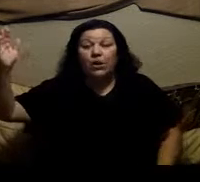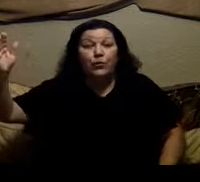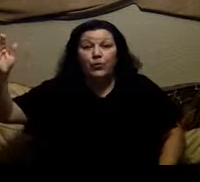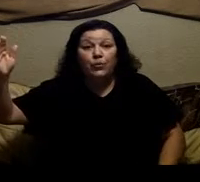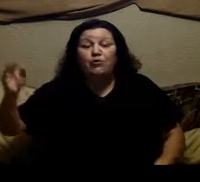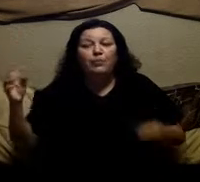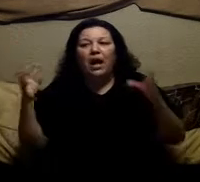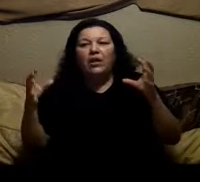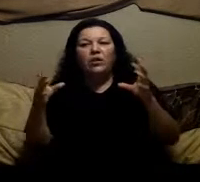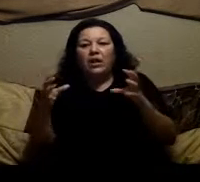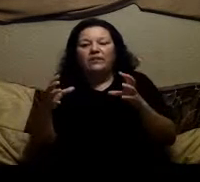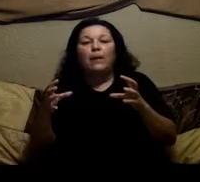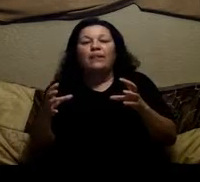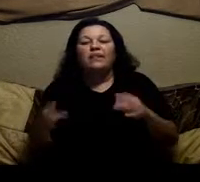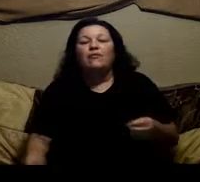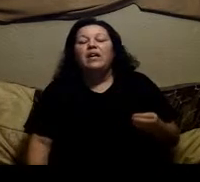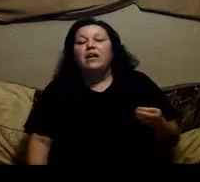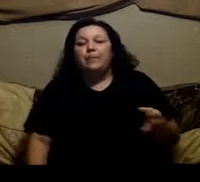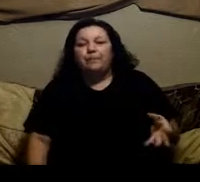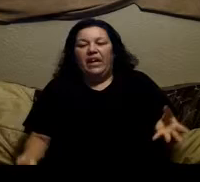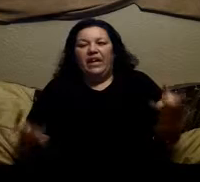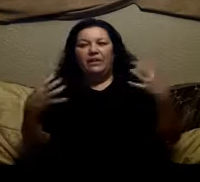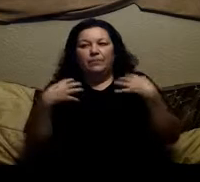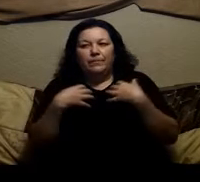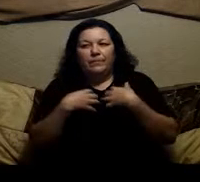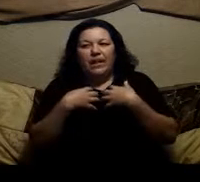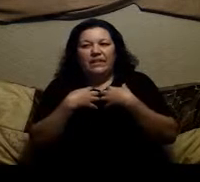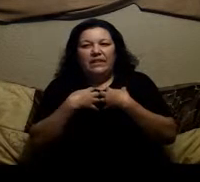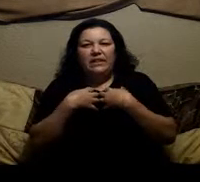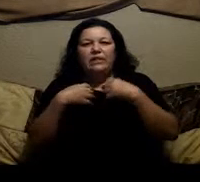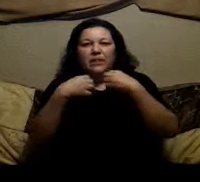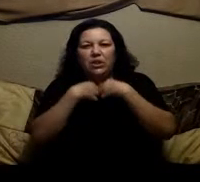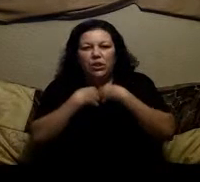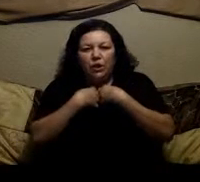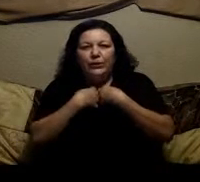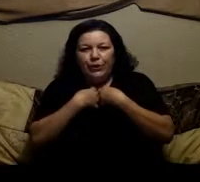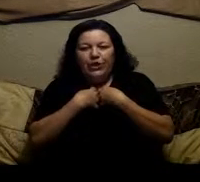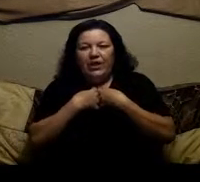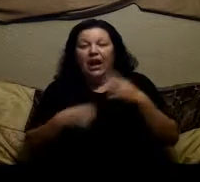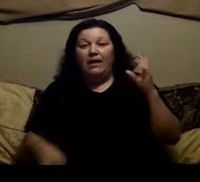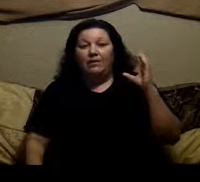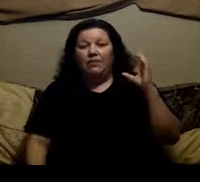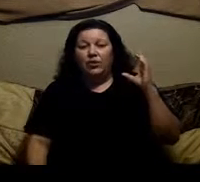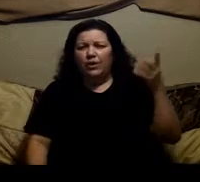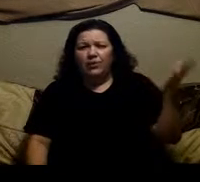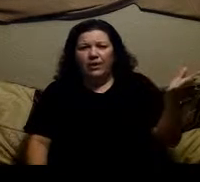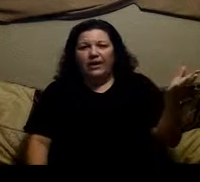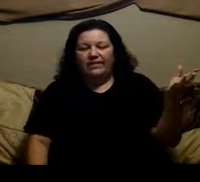would go through the roof but i could not stop myself and as i did some internal searching i started realizing